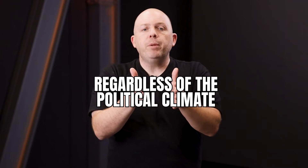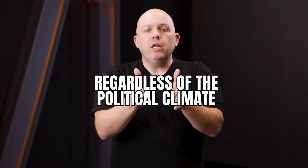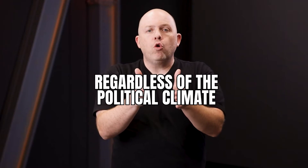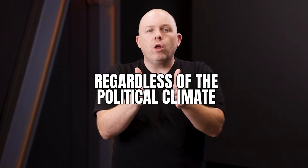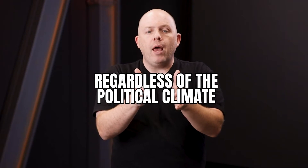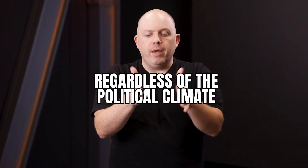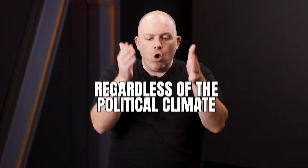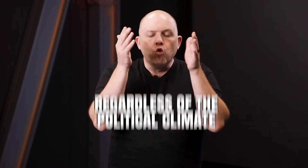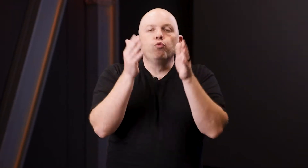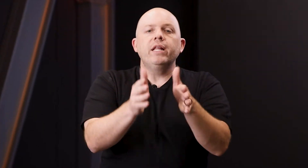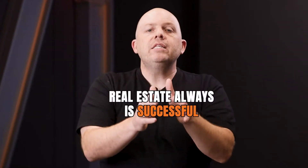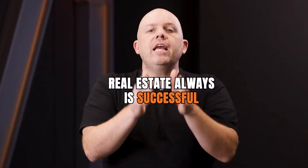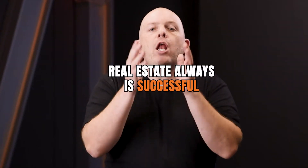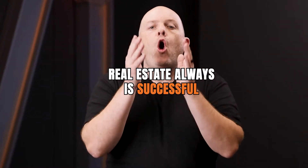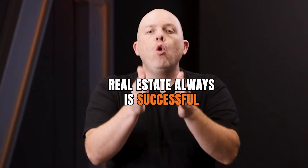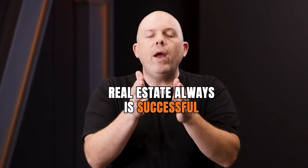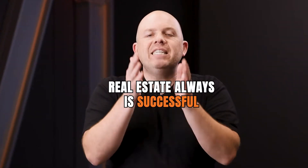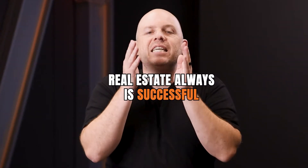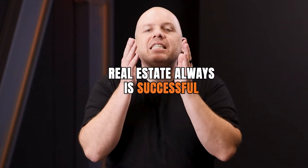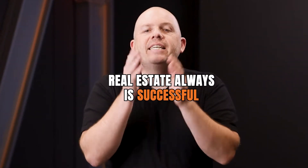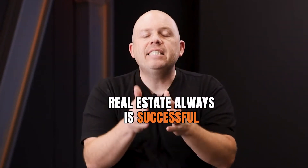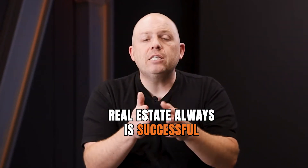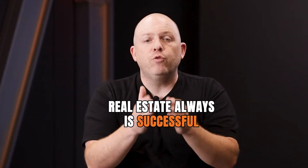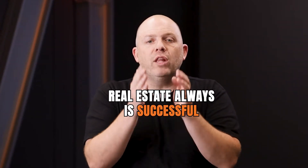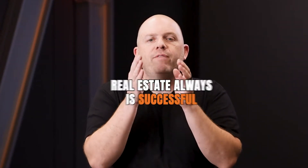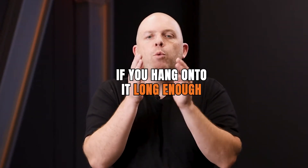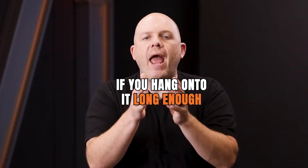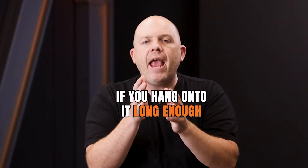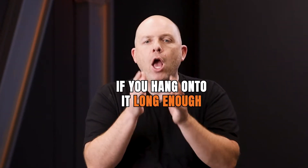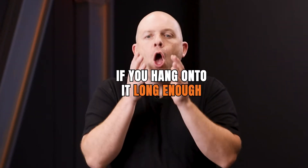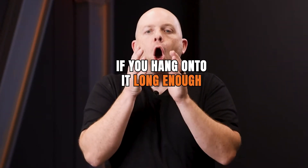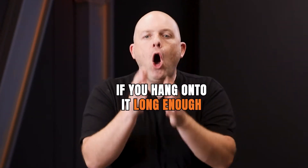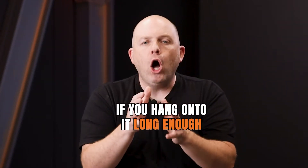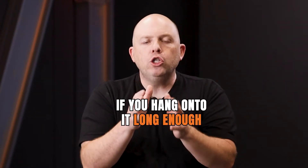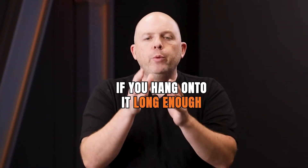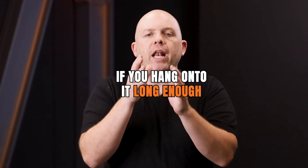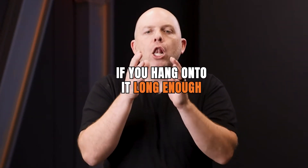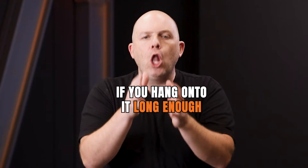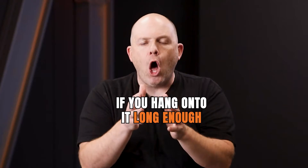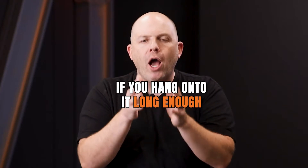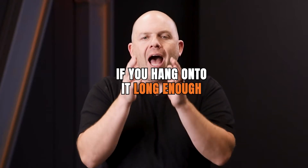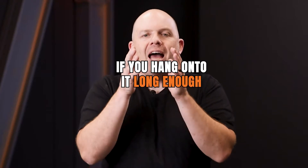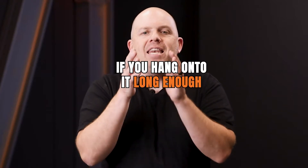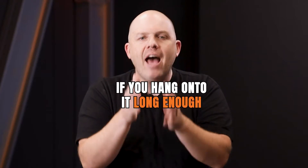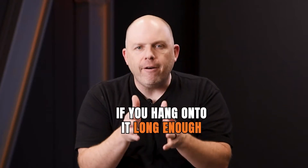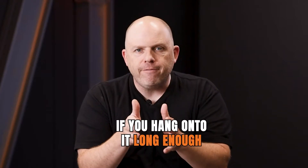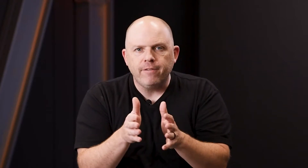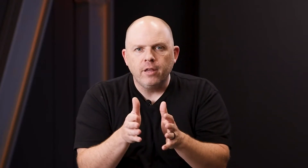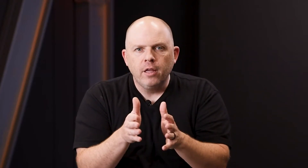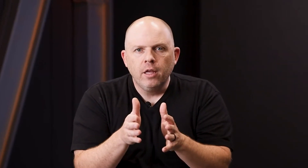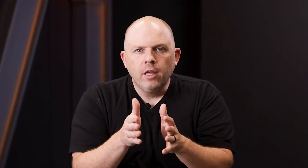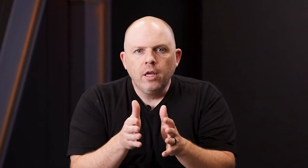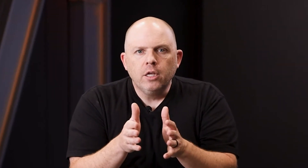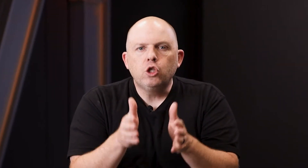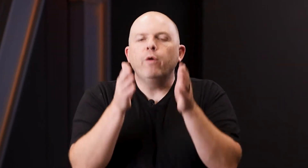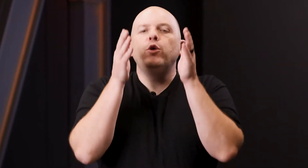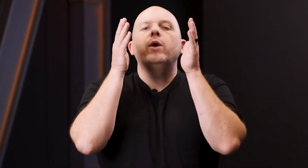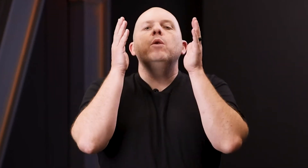political climate, real estate always is successful if you hang onto it long enough. So if you can